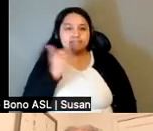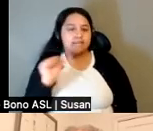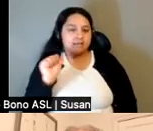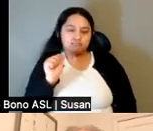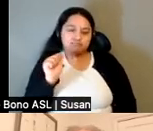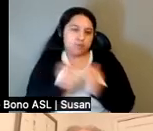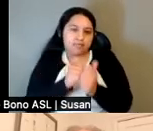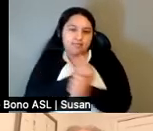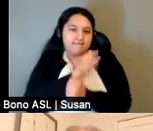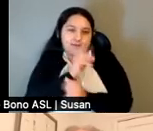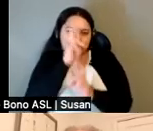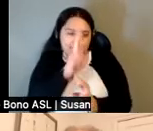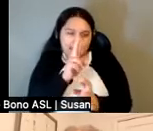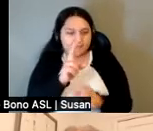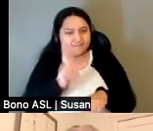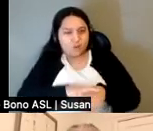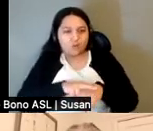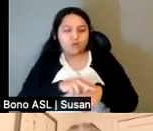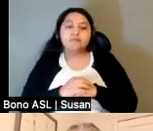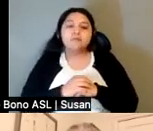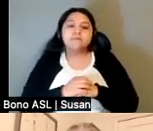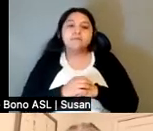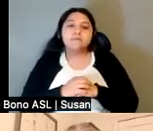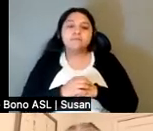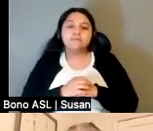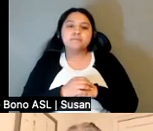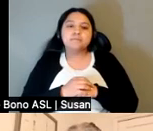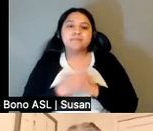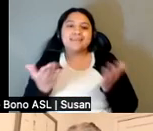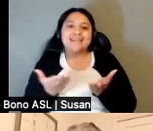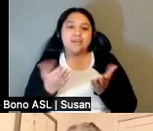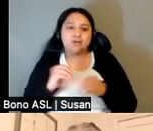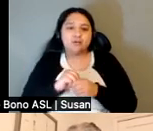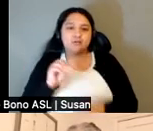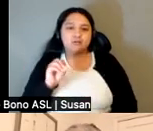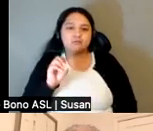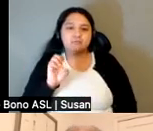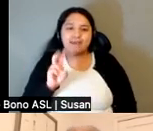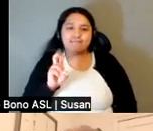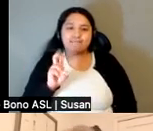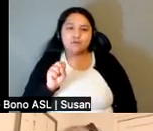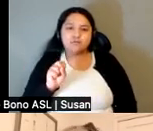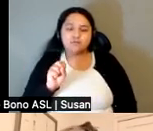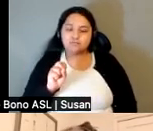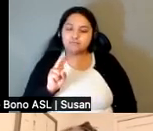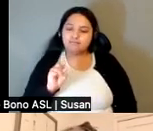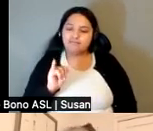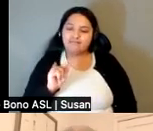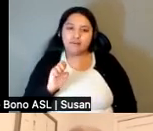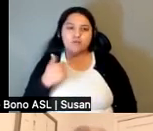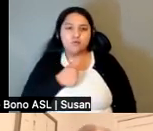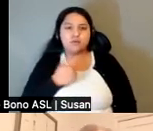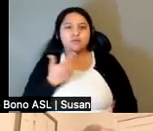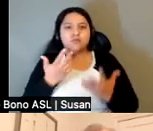Here in Mega-Eversville, because we want to erase the stain of being